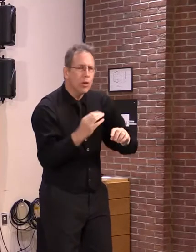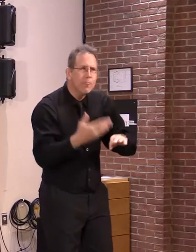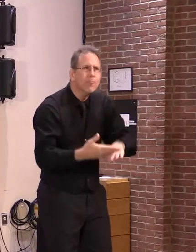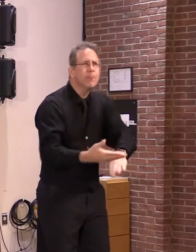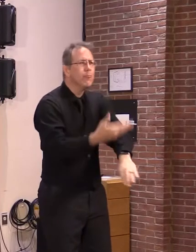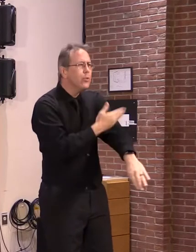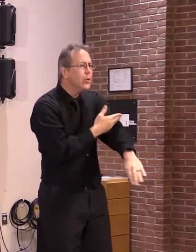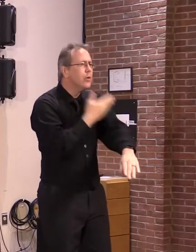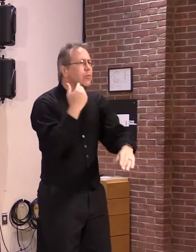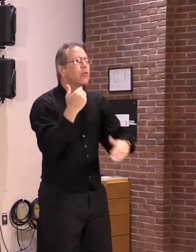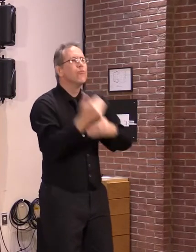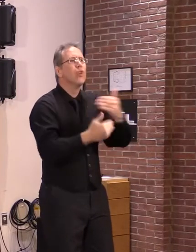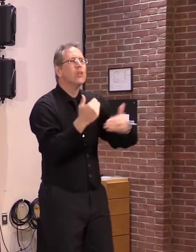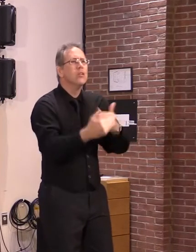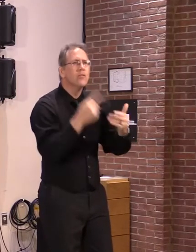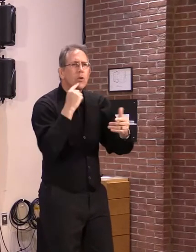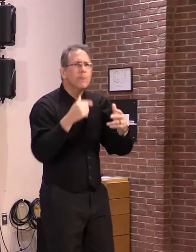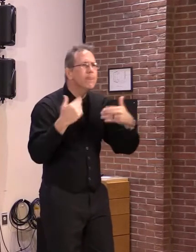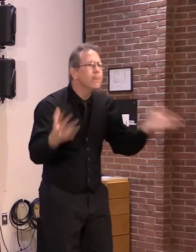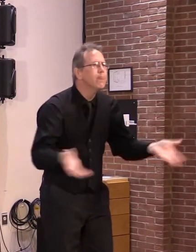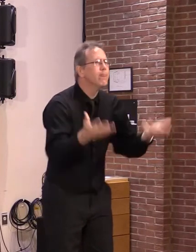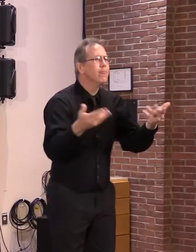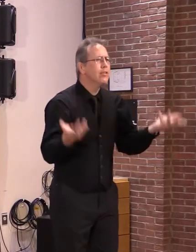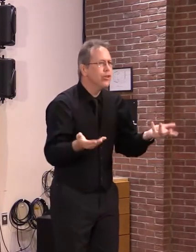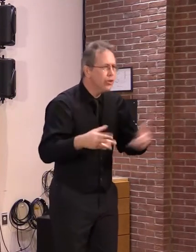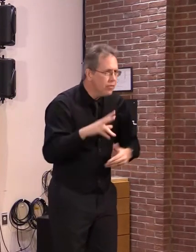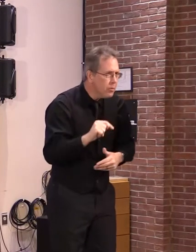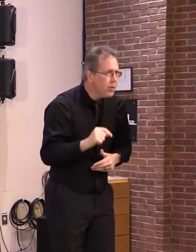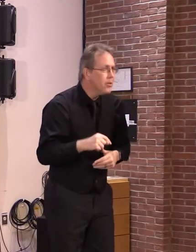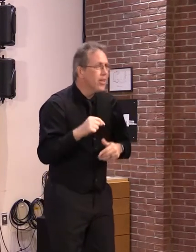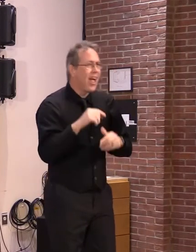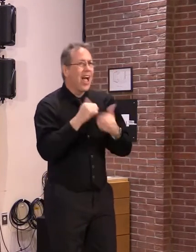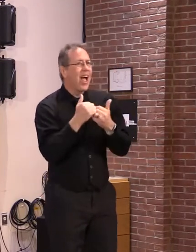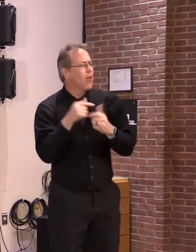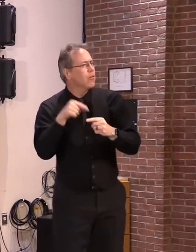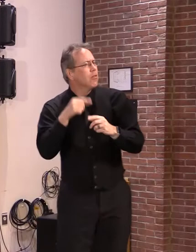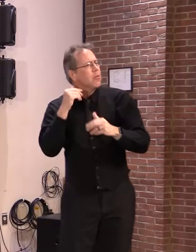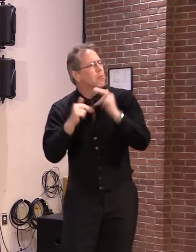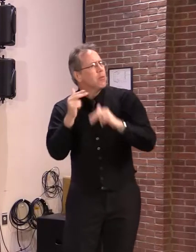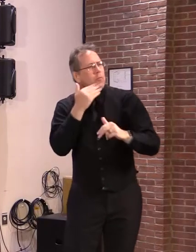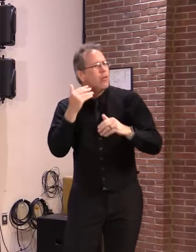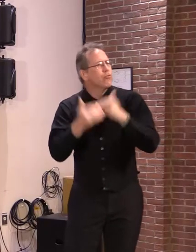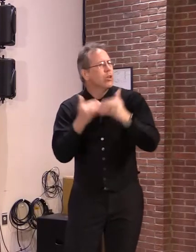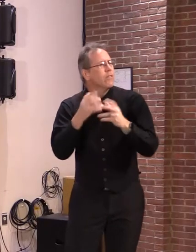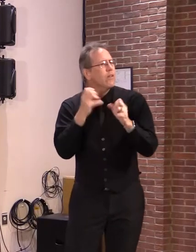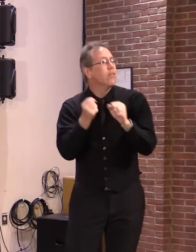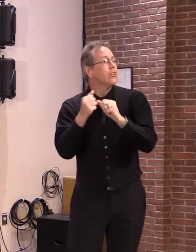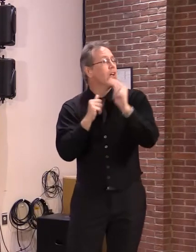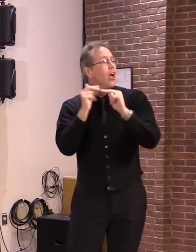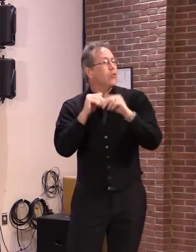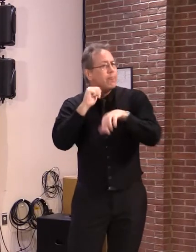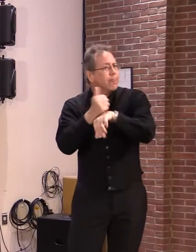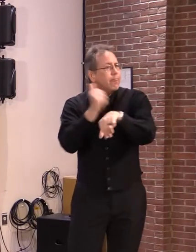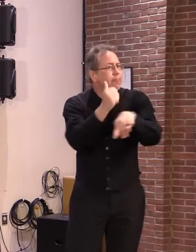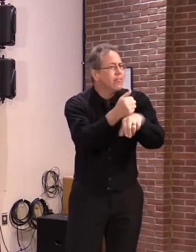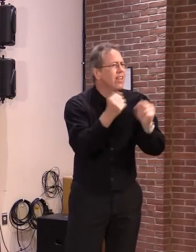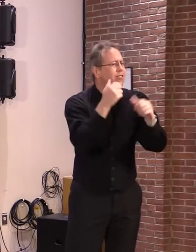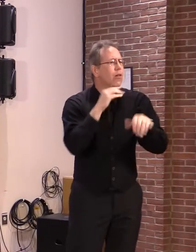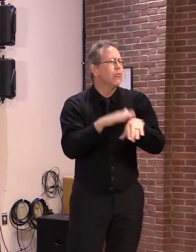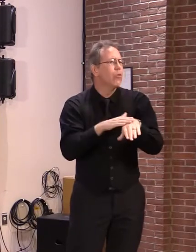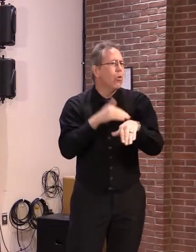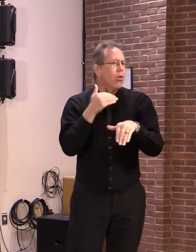housing can get built at a much faster rate. Figuring out how to do this is one of our major challenges in our state. And unfortunately,